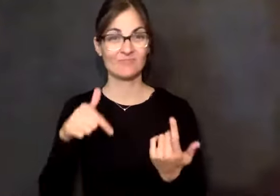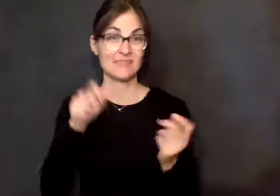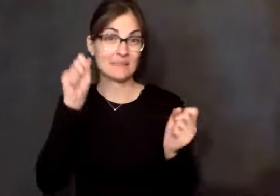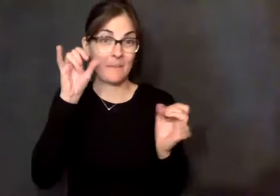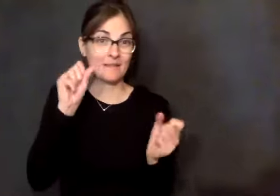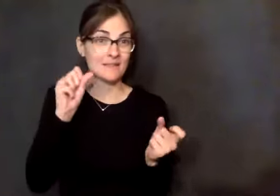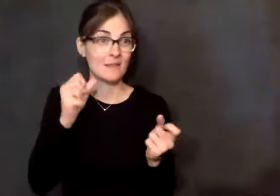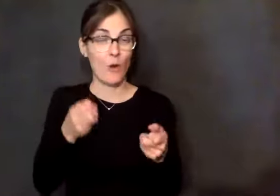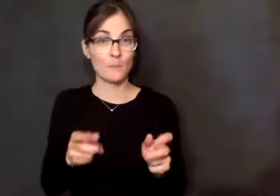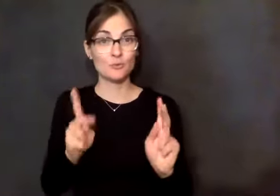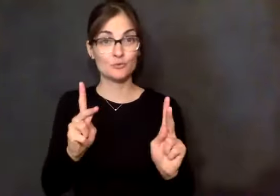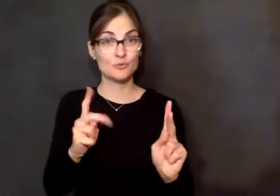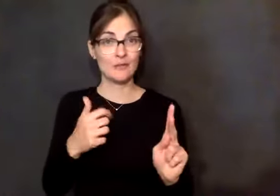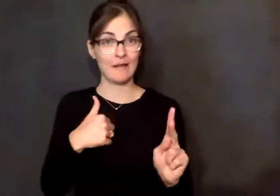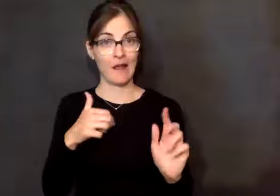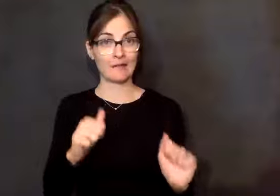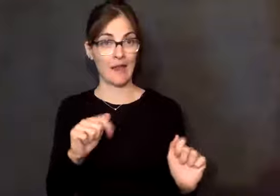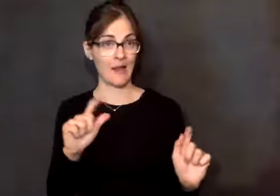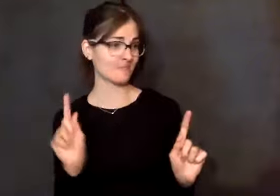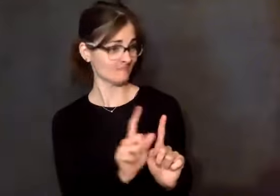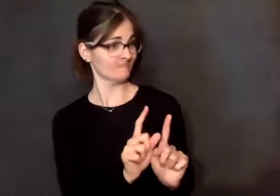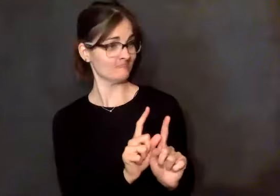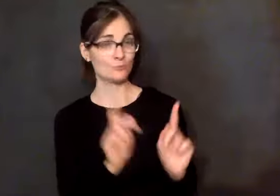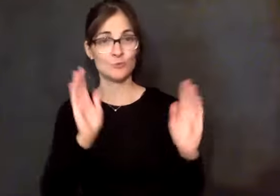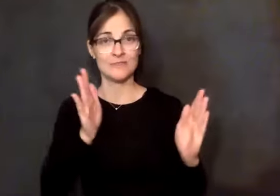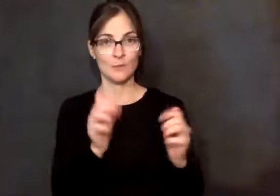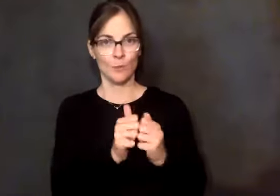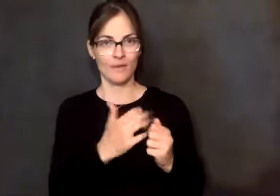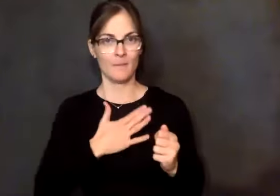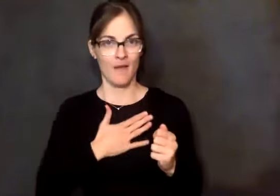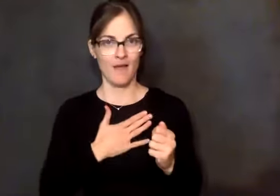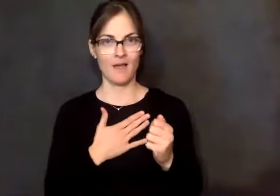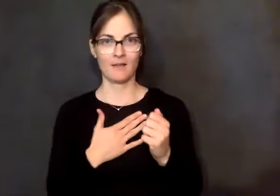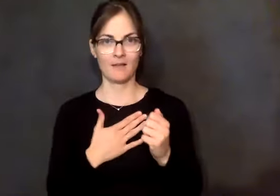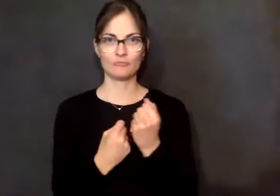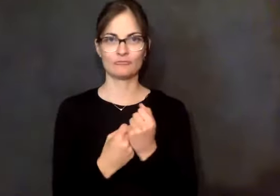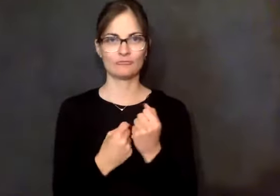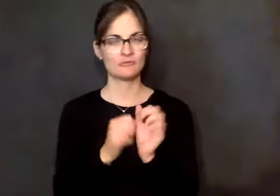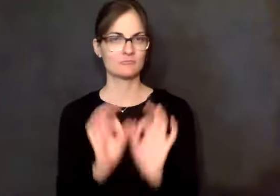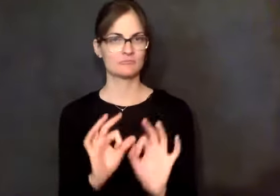do this with my blessed sponsor, my sponsor. Just absolutely amazing.